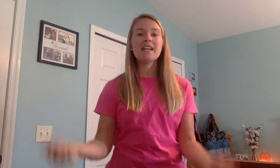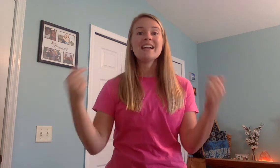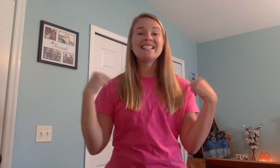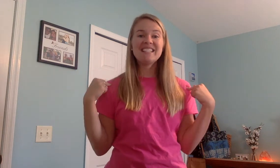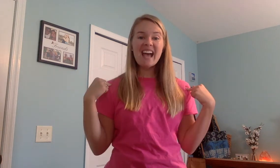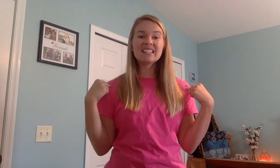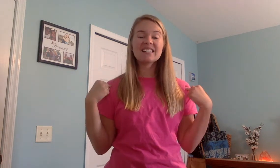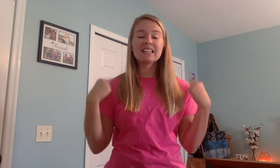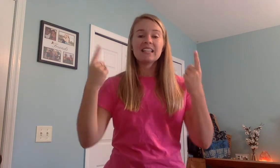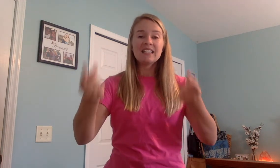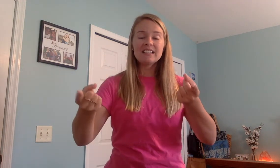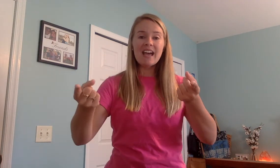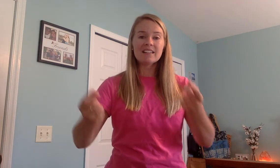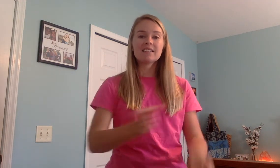Ready? Desk. Desk.